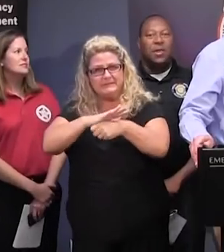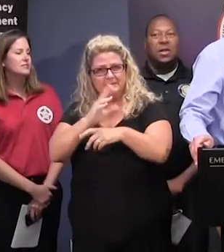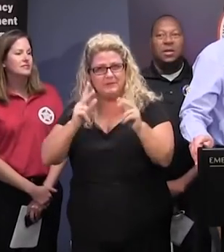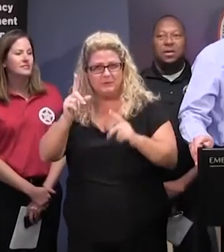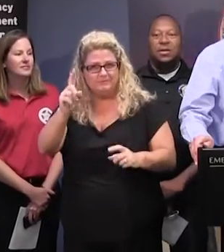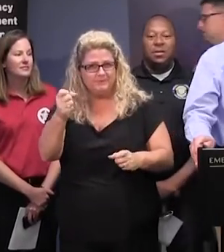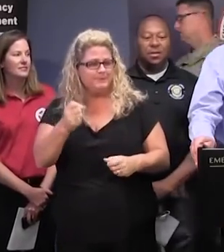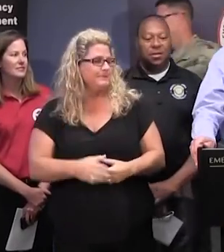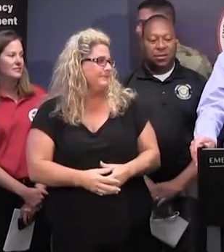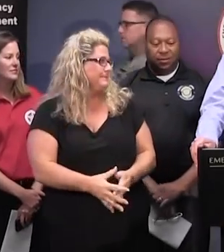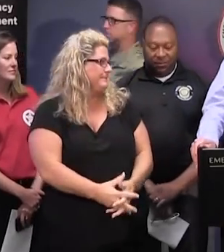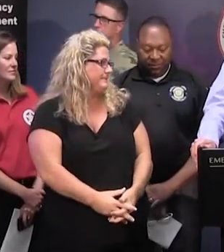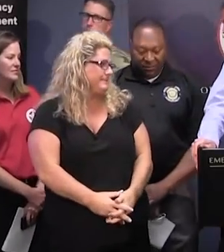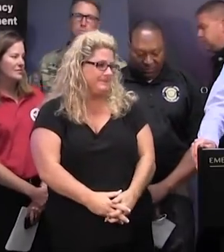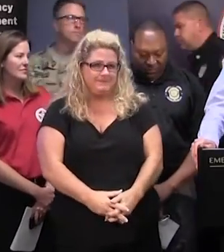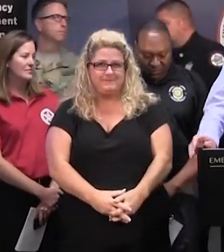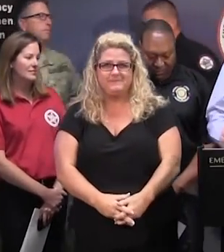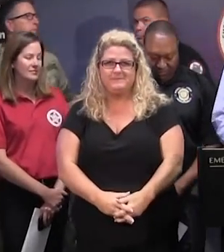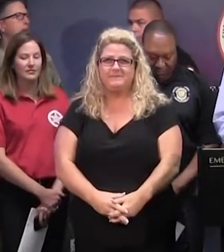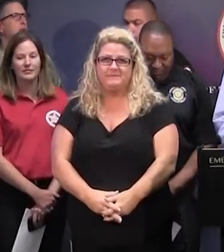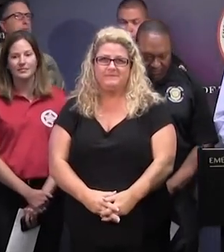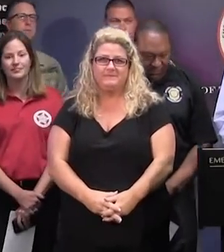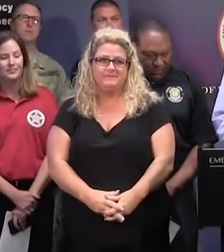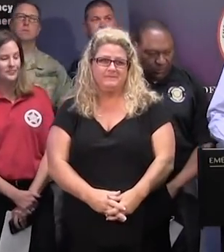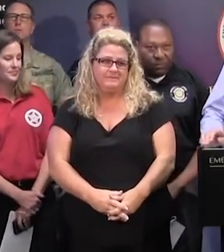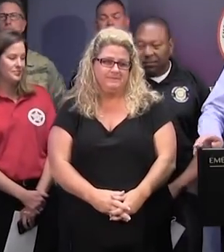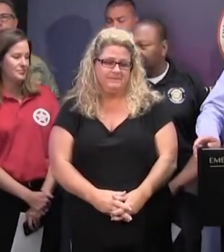in, ladies and gentlemen. Thank gentlemen.